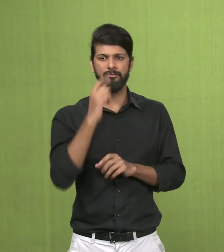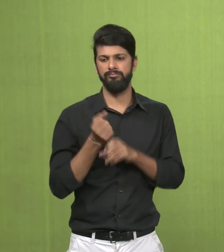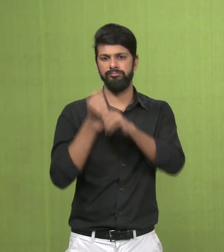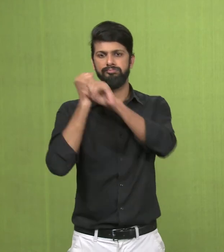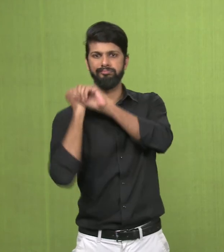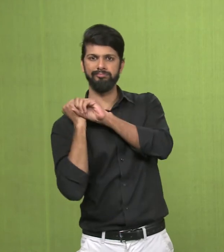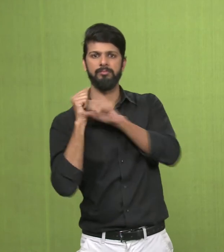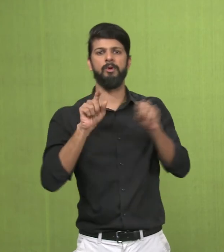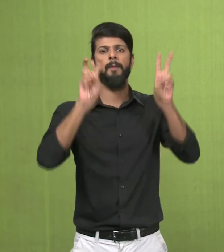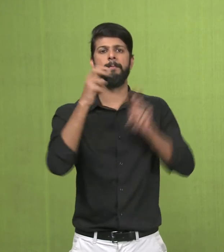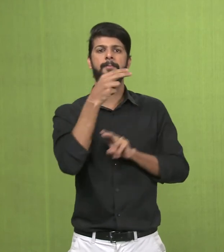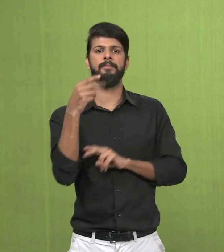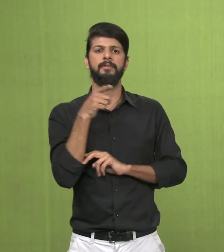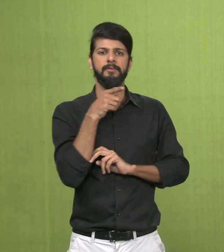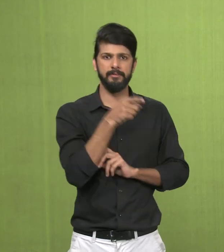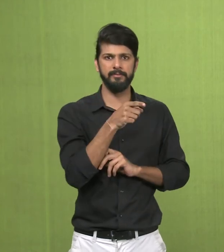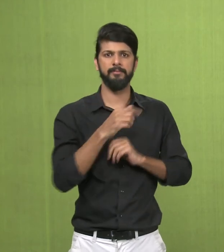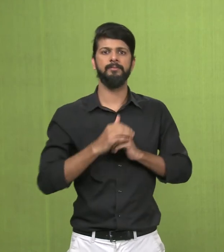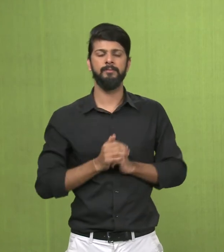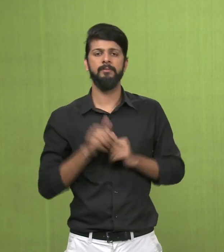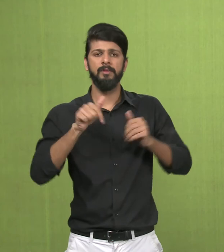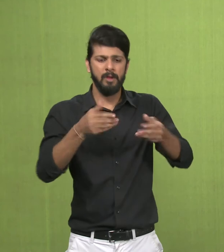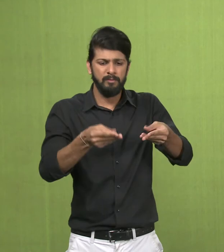The first sculpture is the Chanvar Dharini Yakshi.